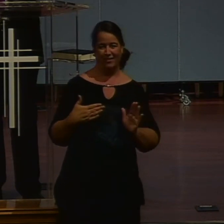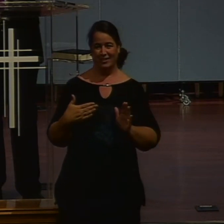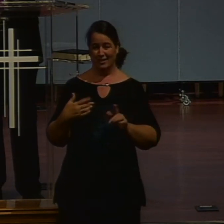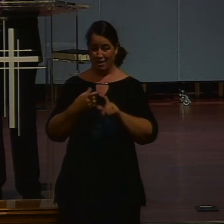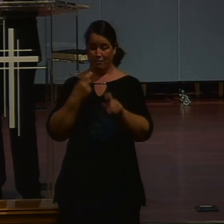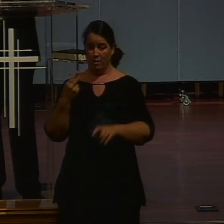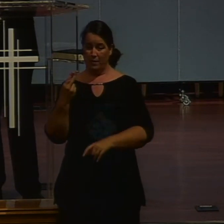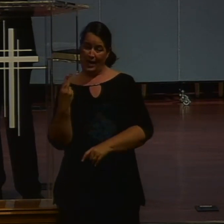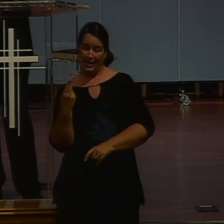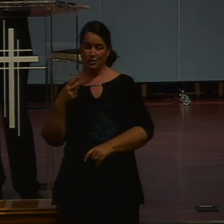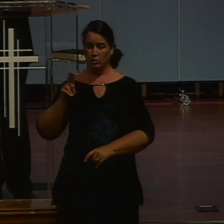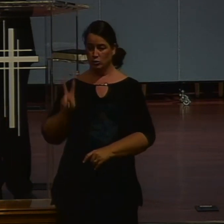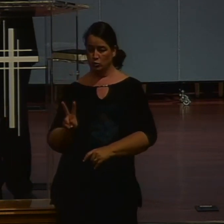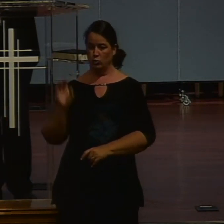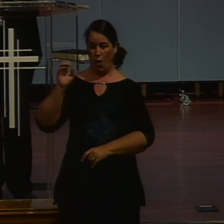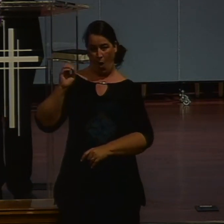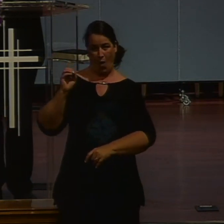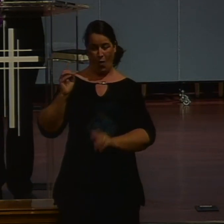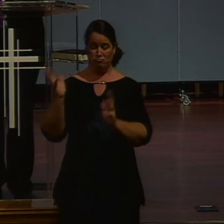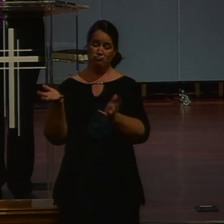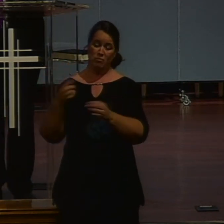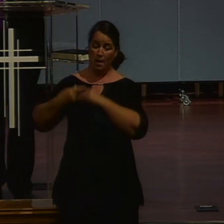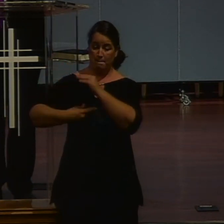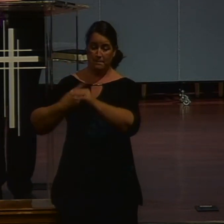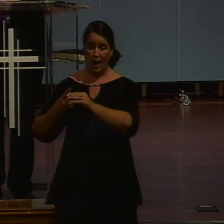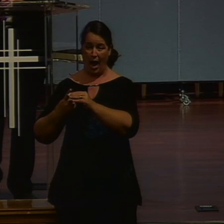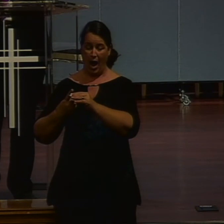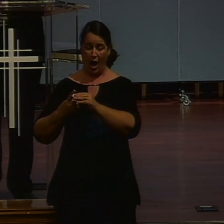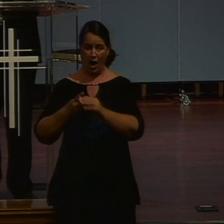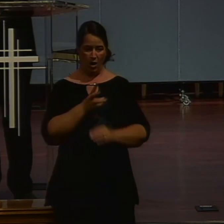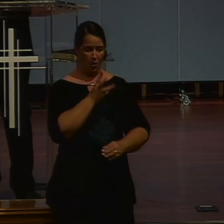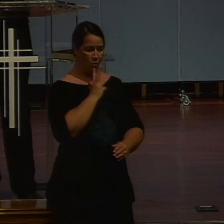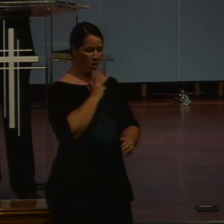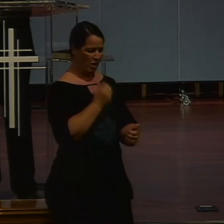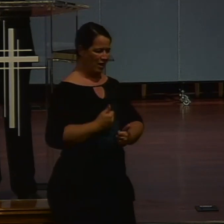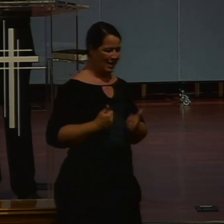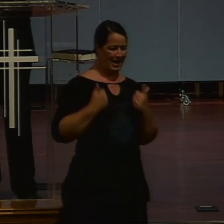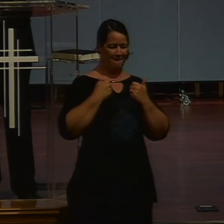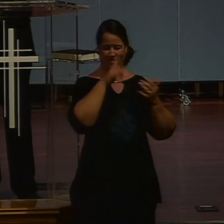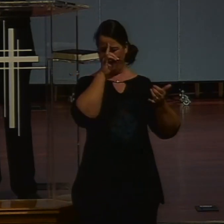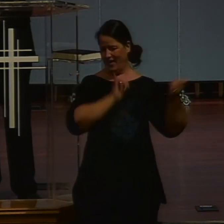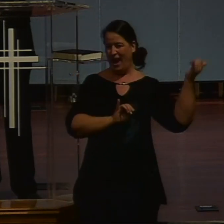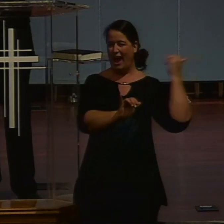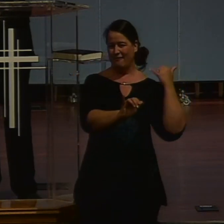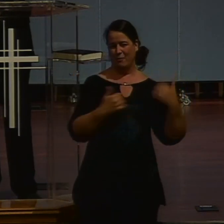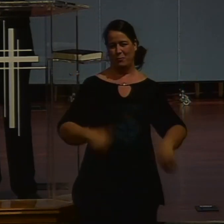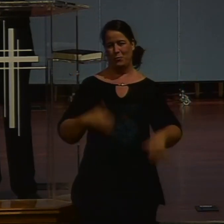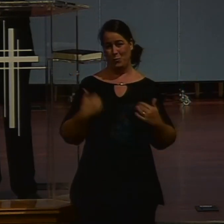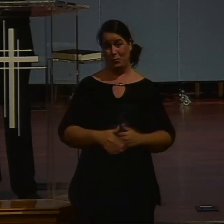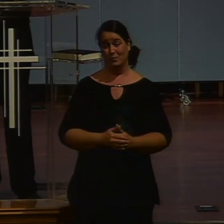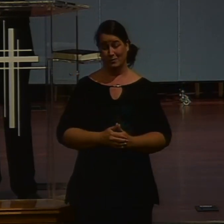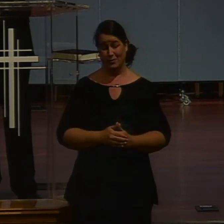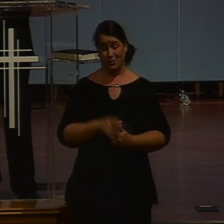H2O to a conversation about living water. There's there's so much we can learn about that all by itself. We need to be on our